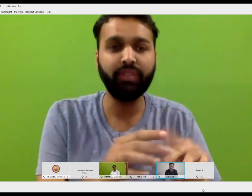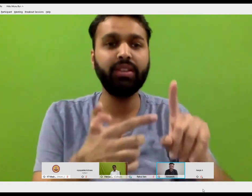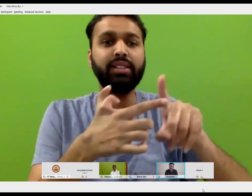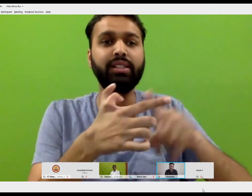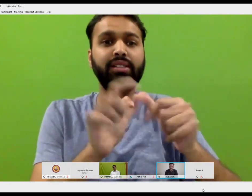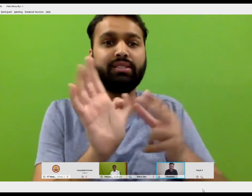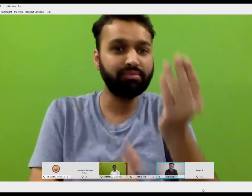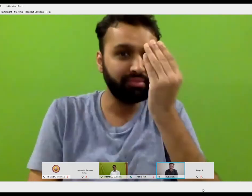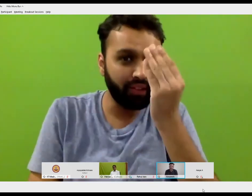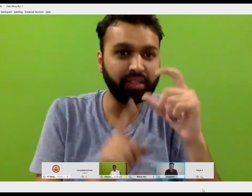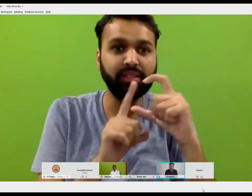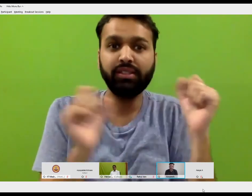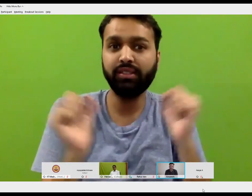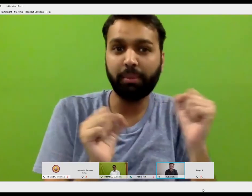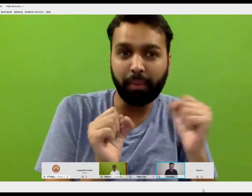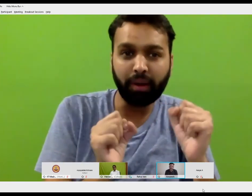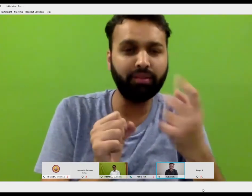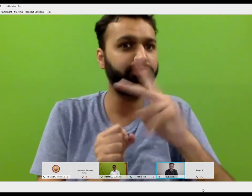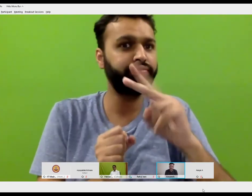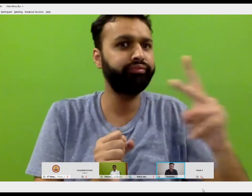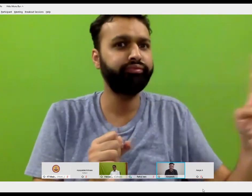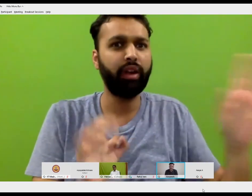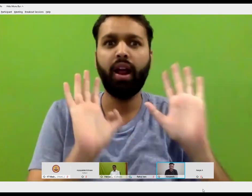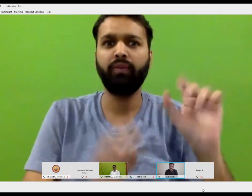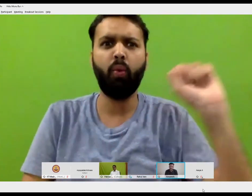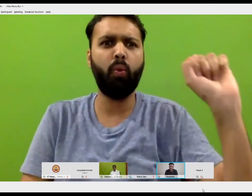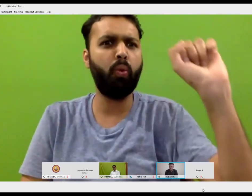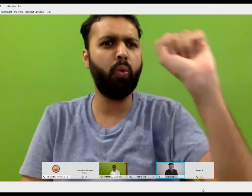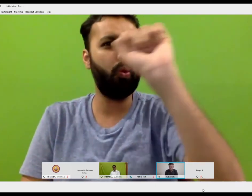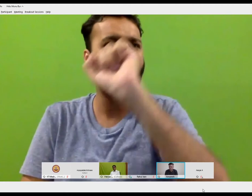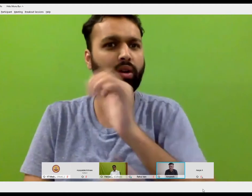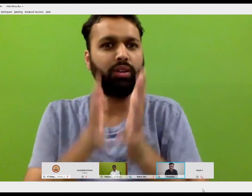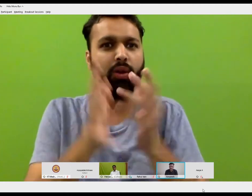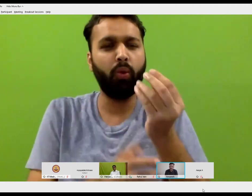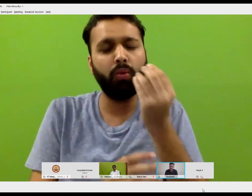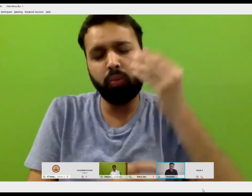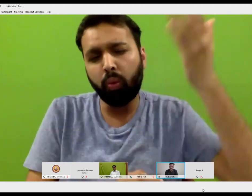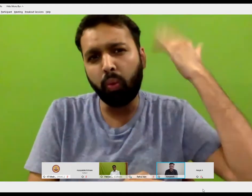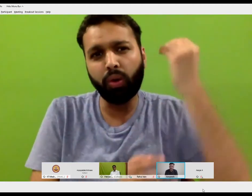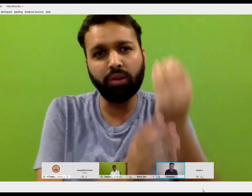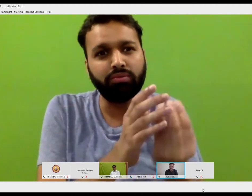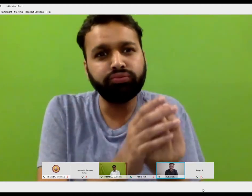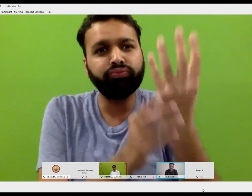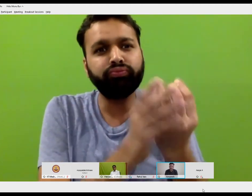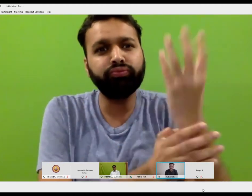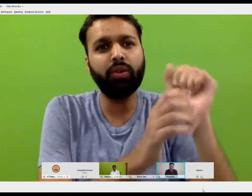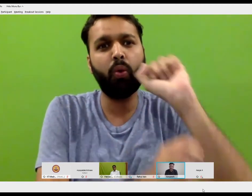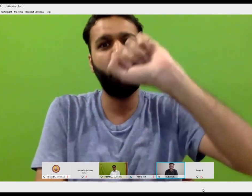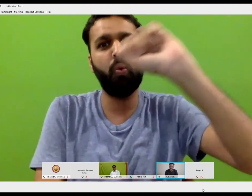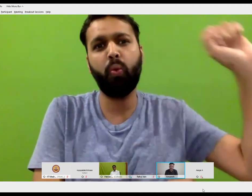numbers, the sign for the weeks of the day, for the months. So they might have different, different signs